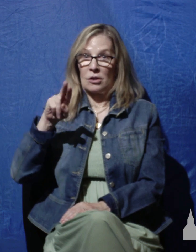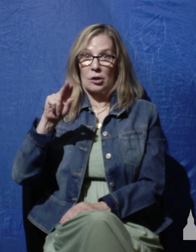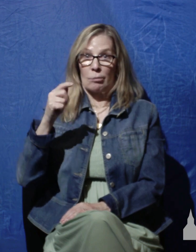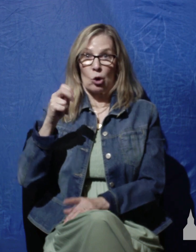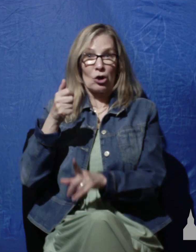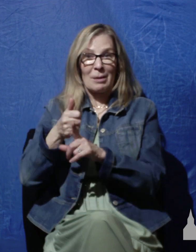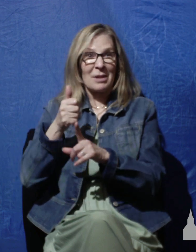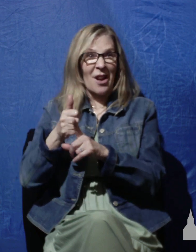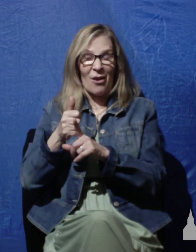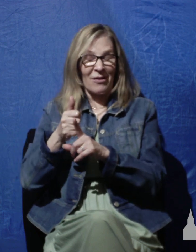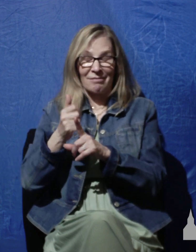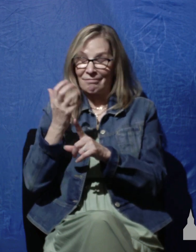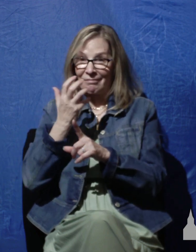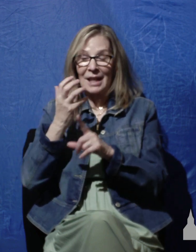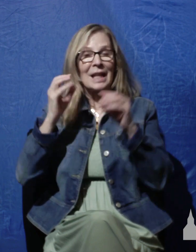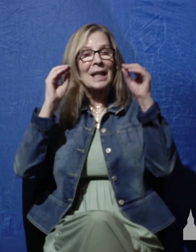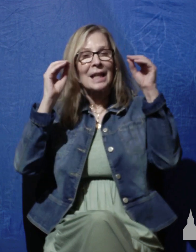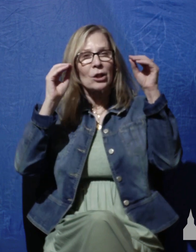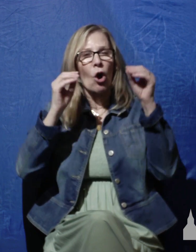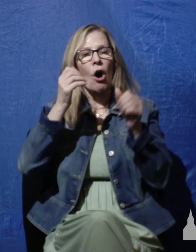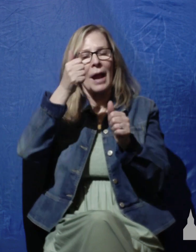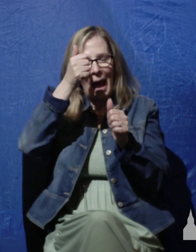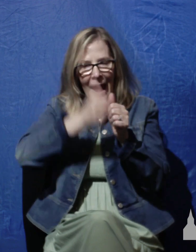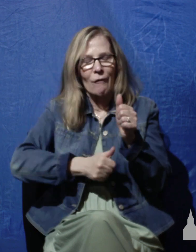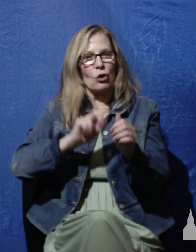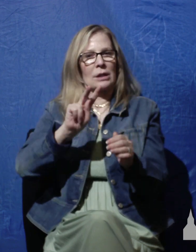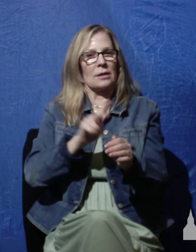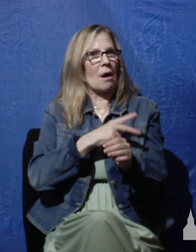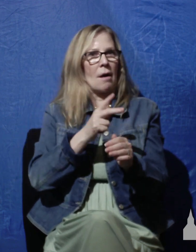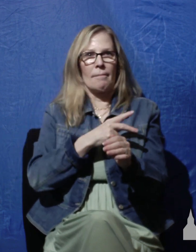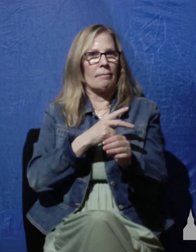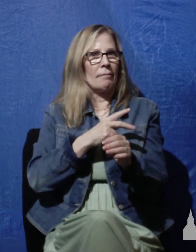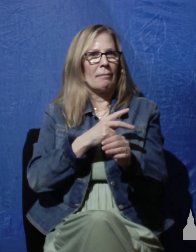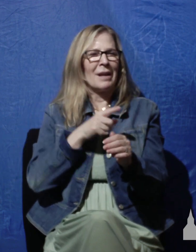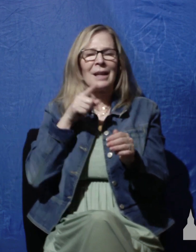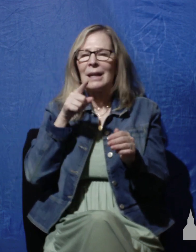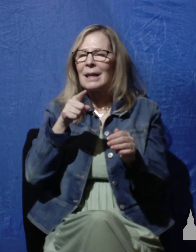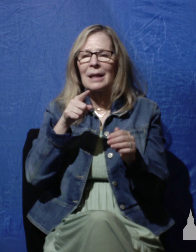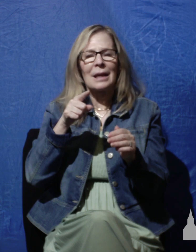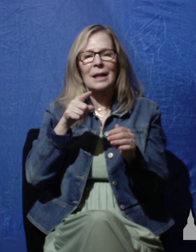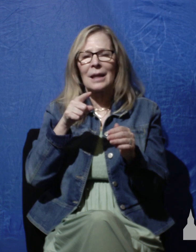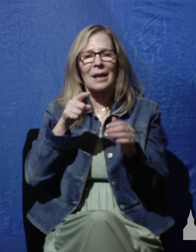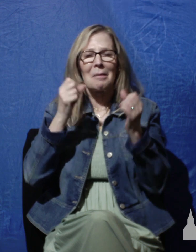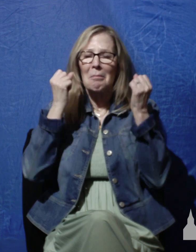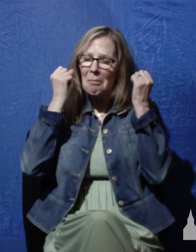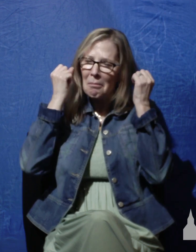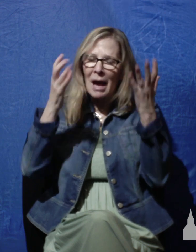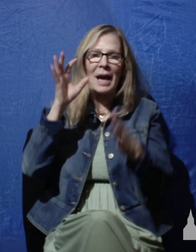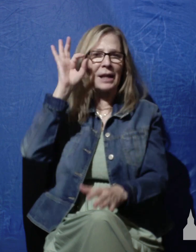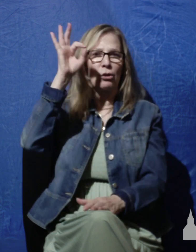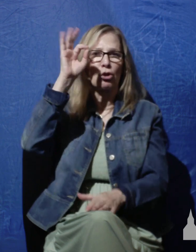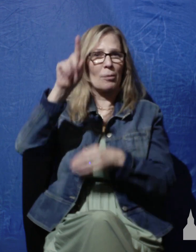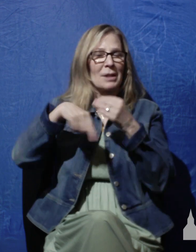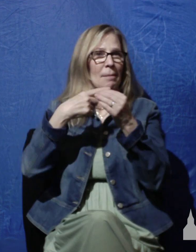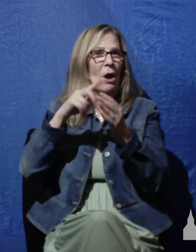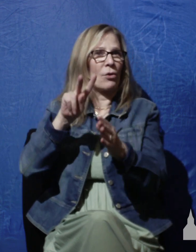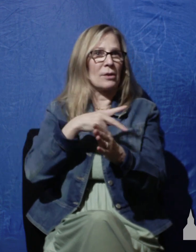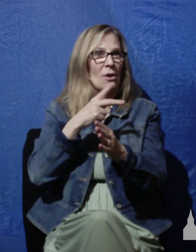psalm in the Bible and he filled volumes with his sermons on the psalms called the treasury of